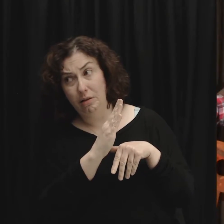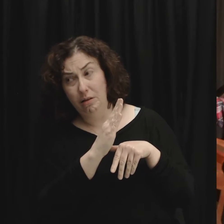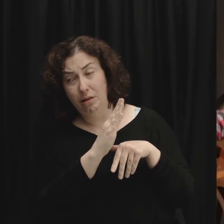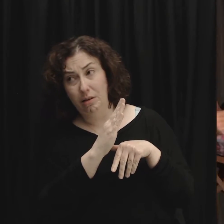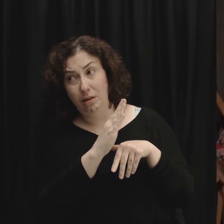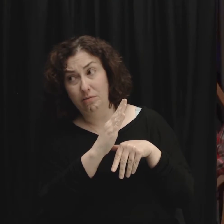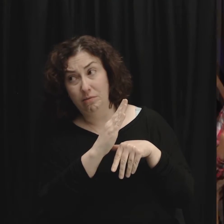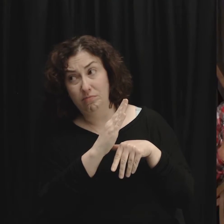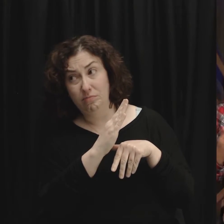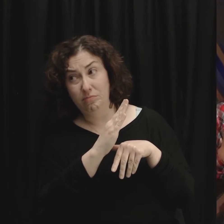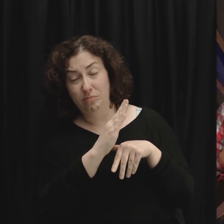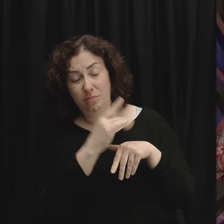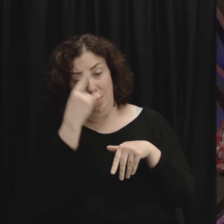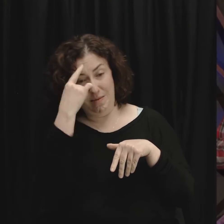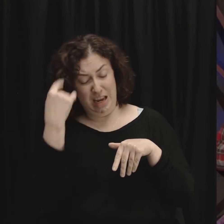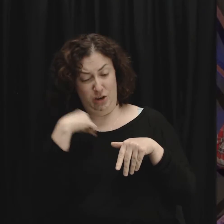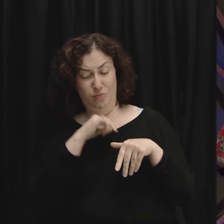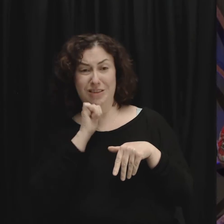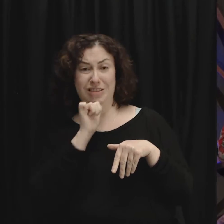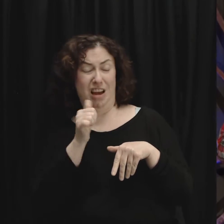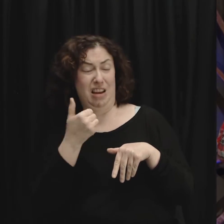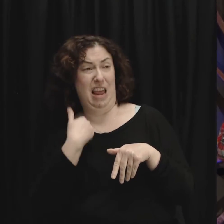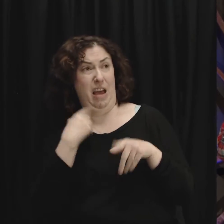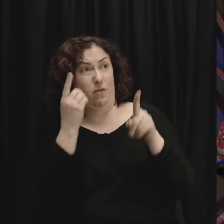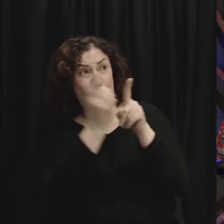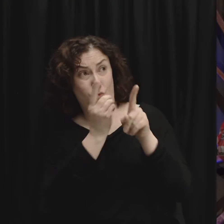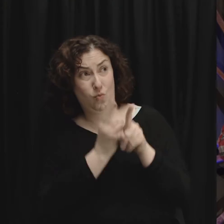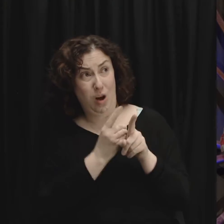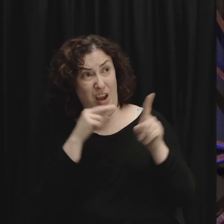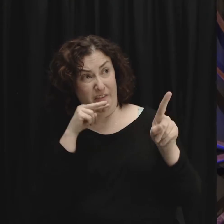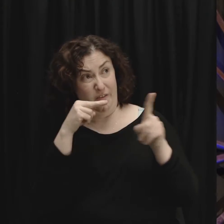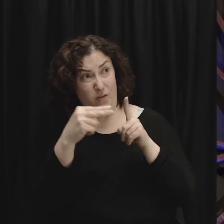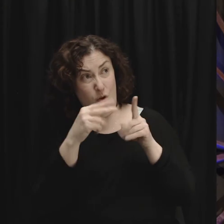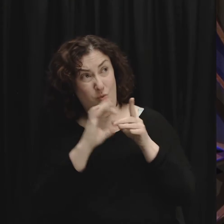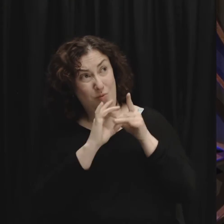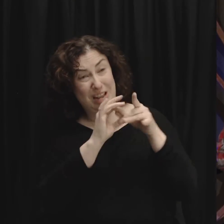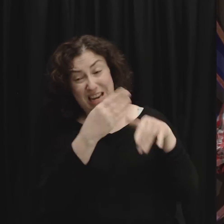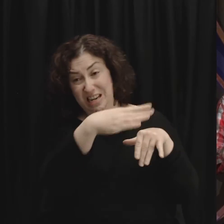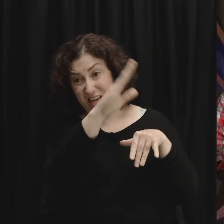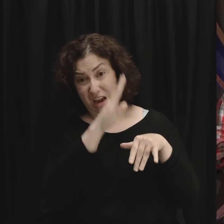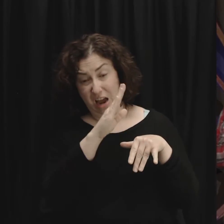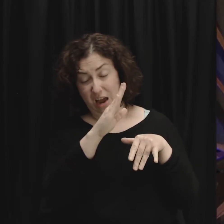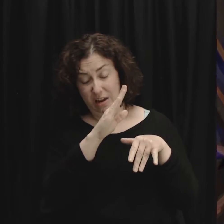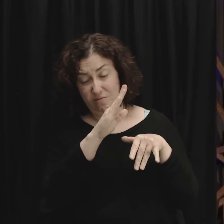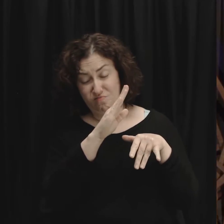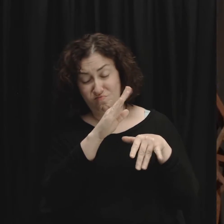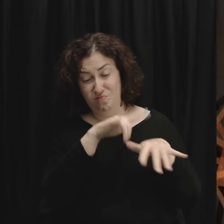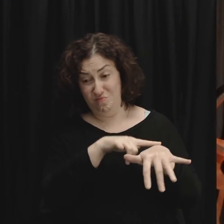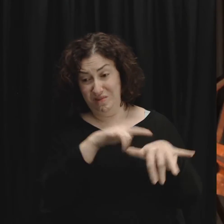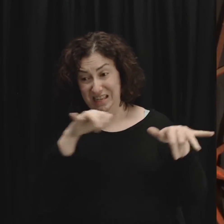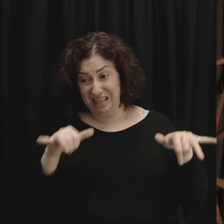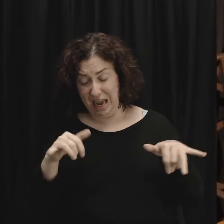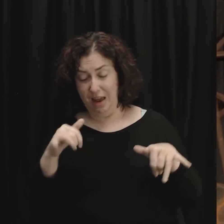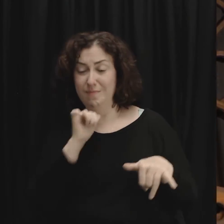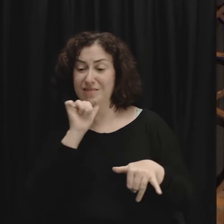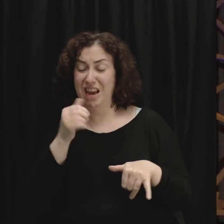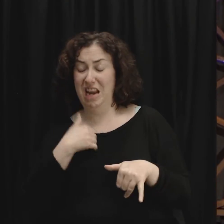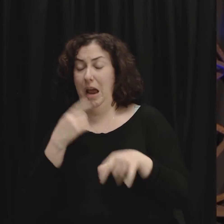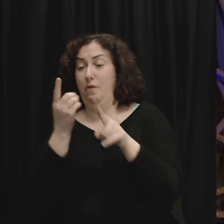others. We didn't even have an accurate view of ourself. But here's what happens. For those of us who have come to a place in our life